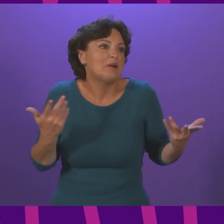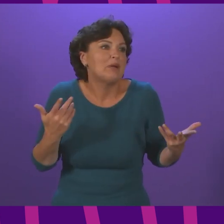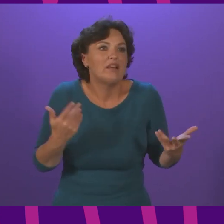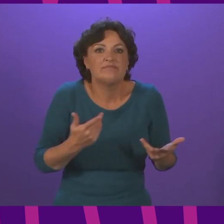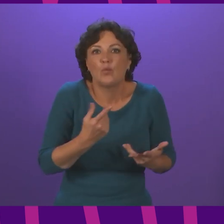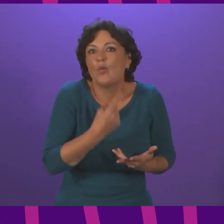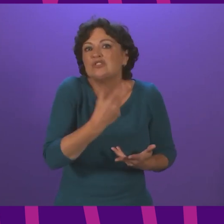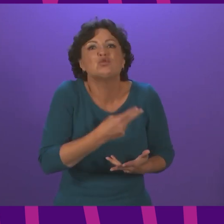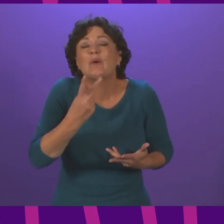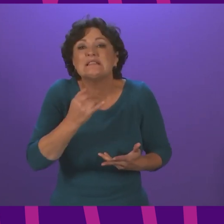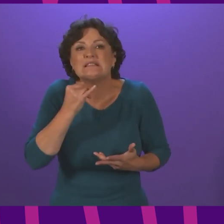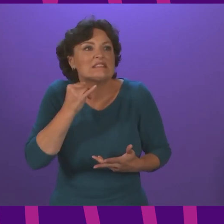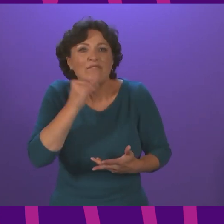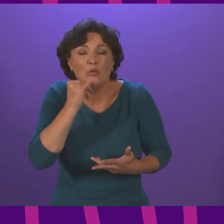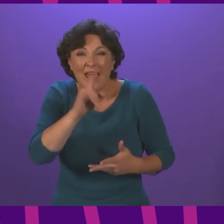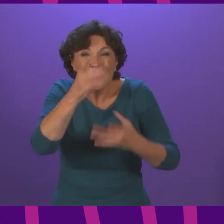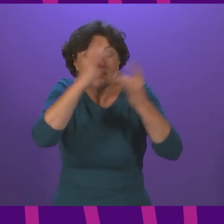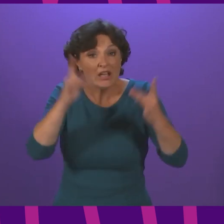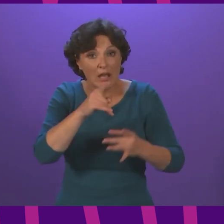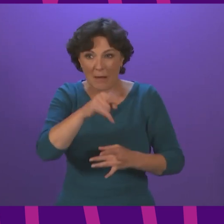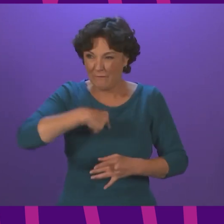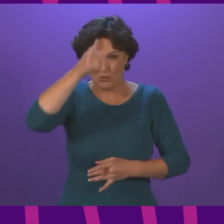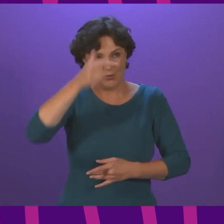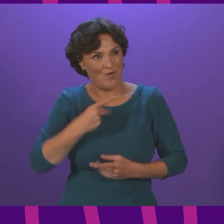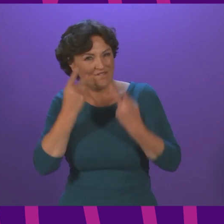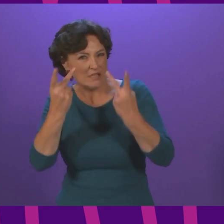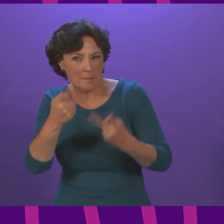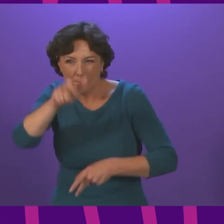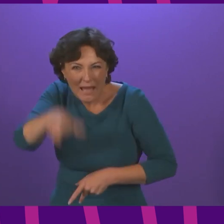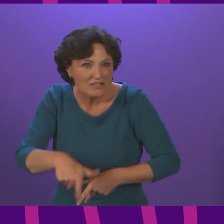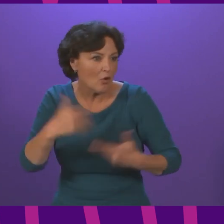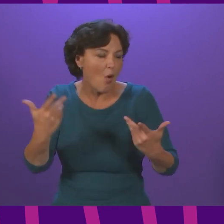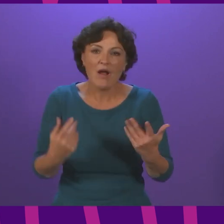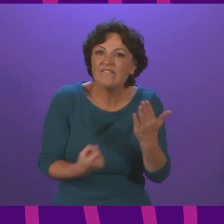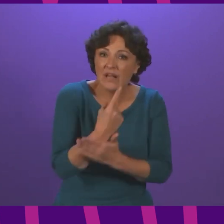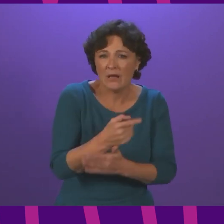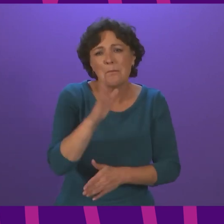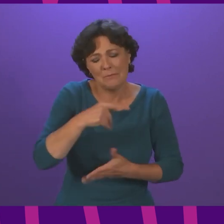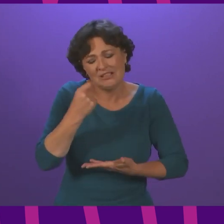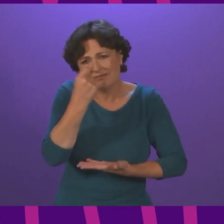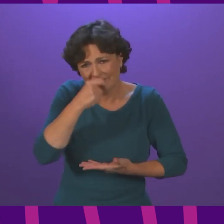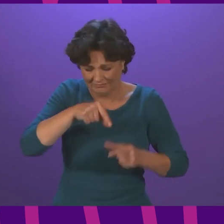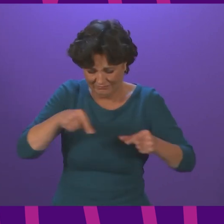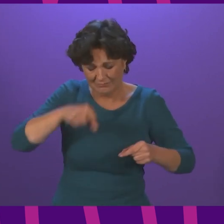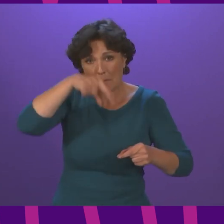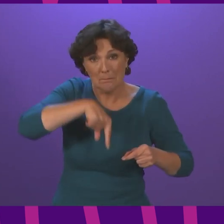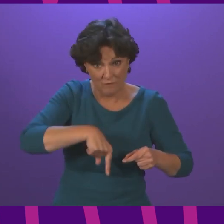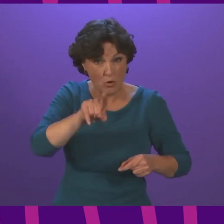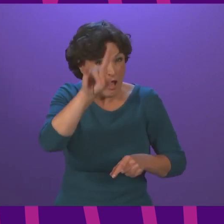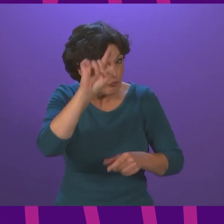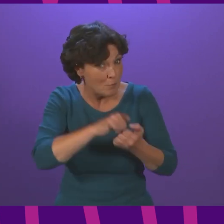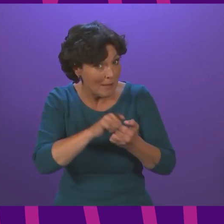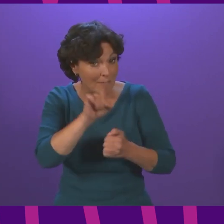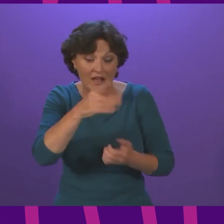visit somebody or go to a particular event the other part of the advice of course is if your LFD is positive